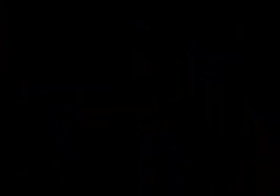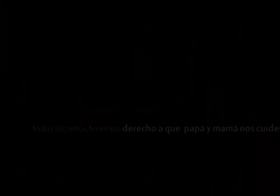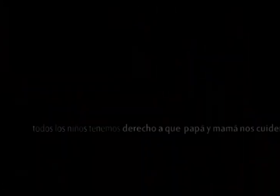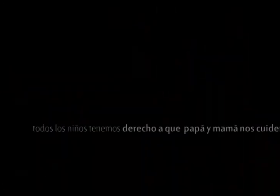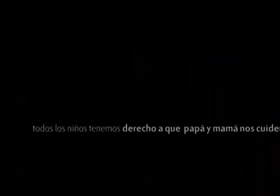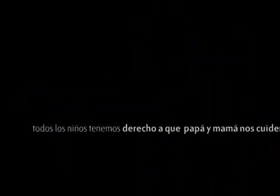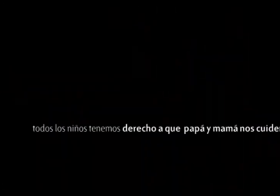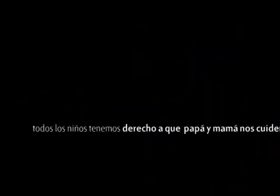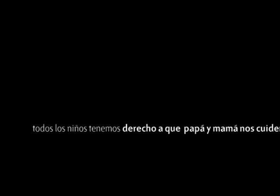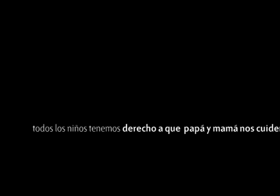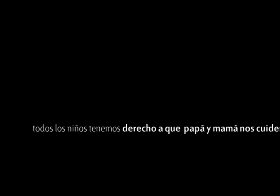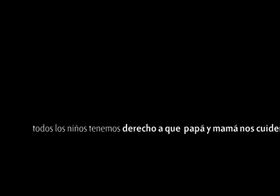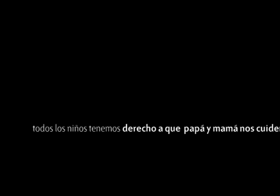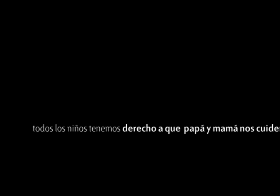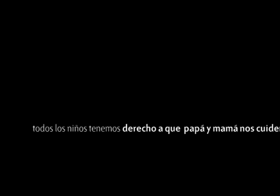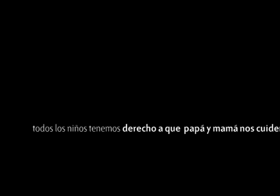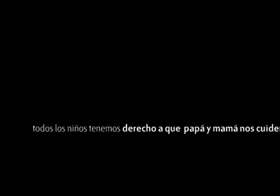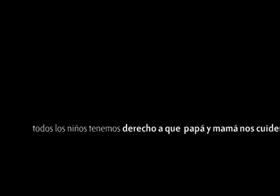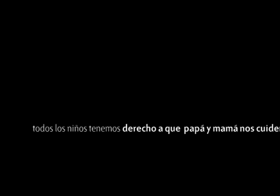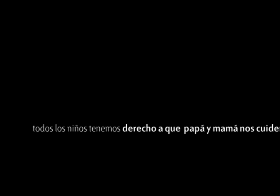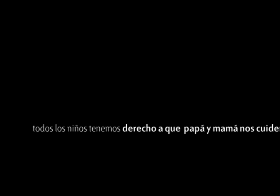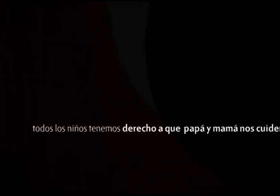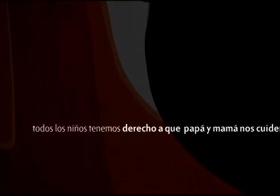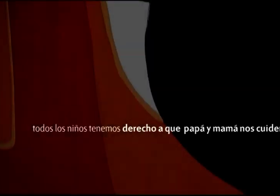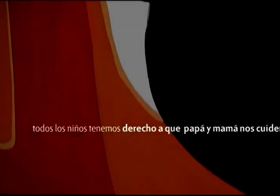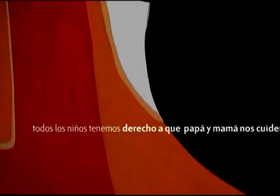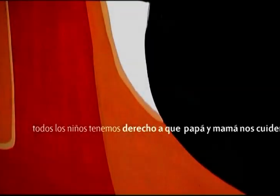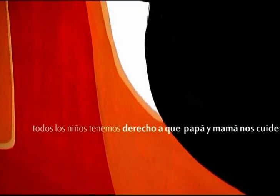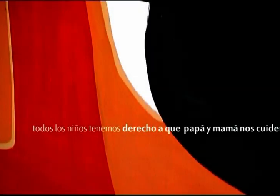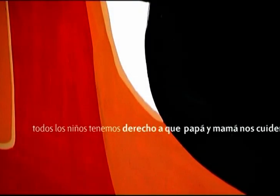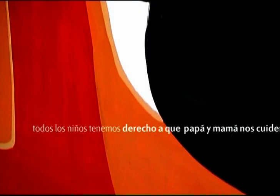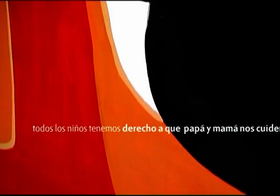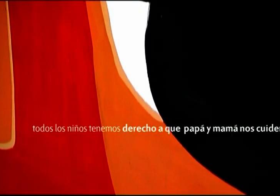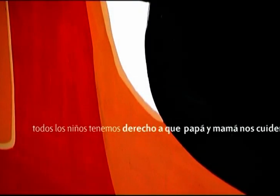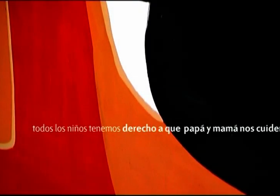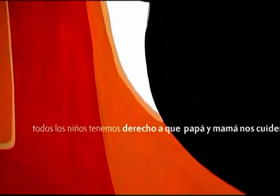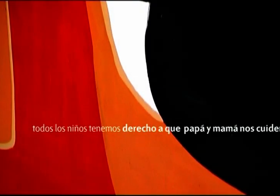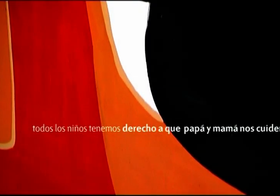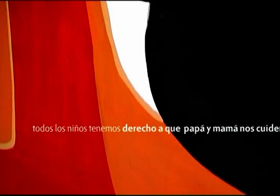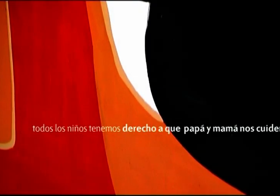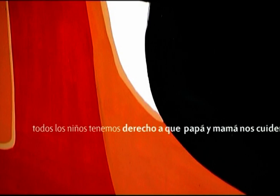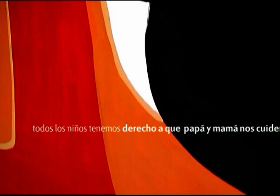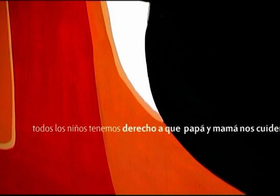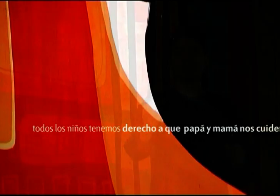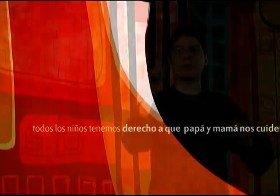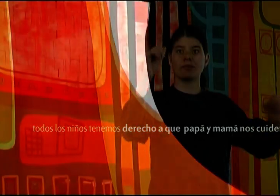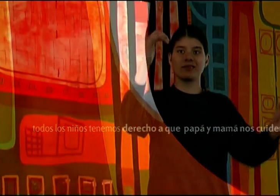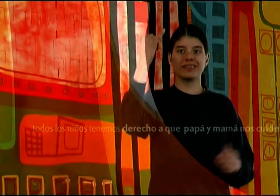very me, any sunny morning. What a pleasure it would be, chatting so